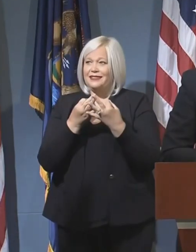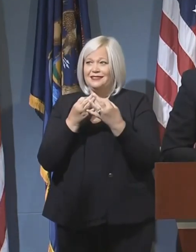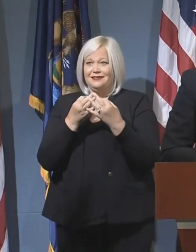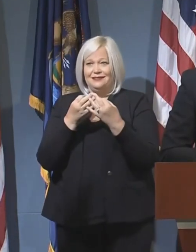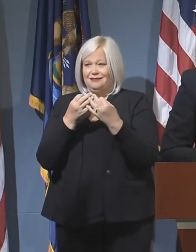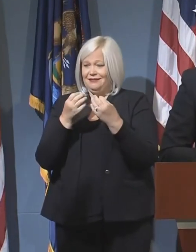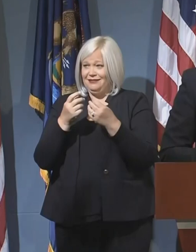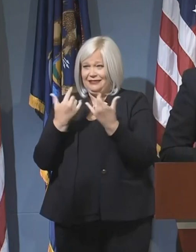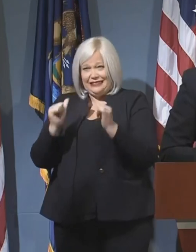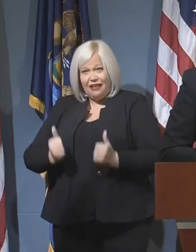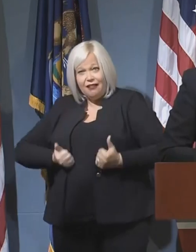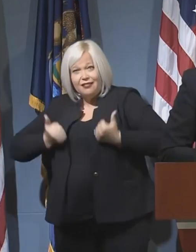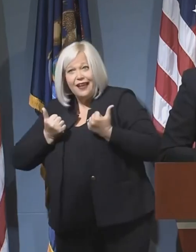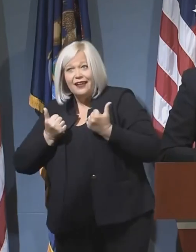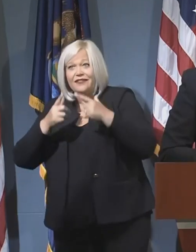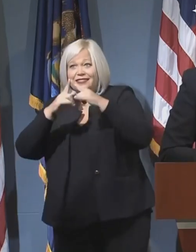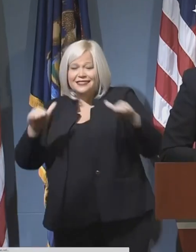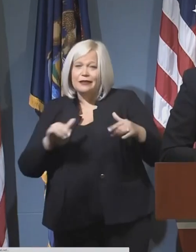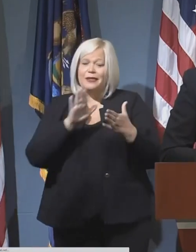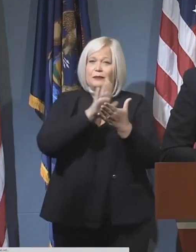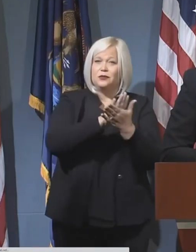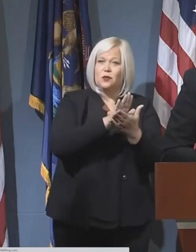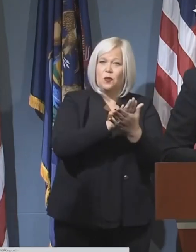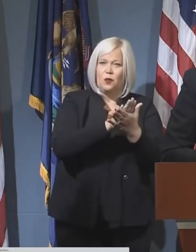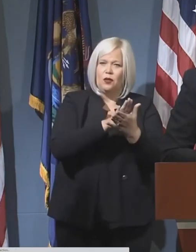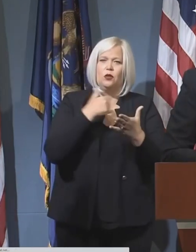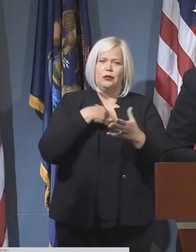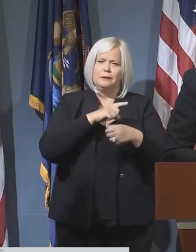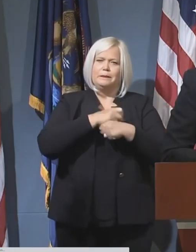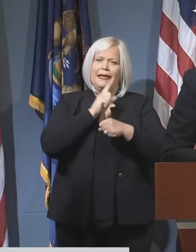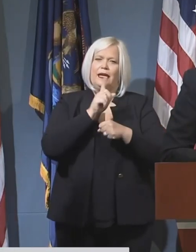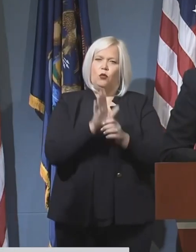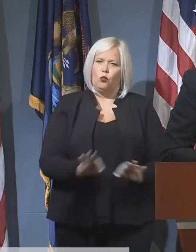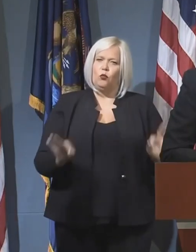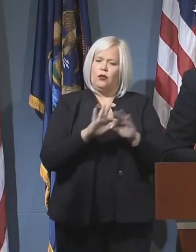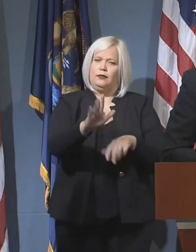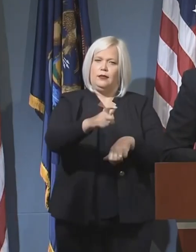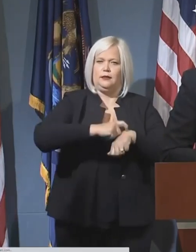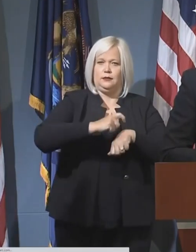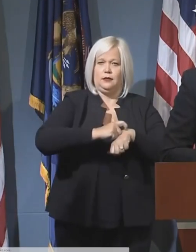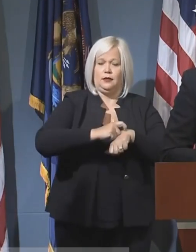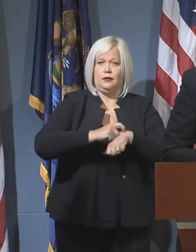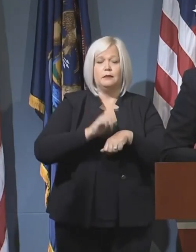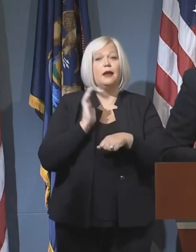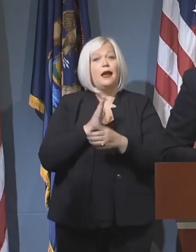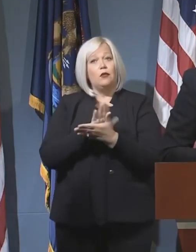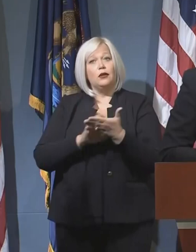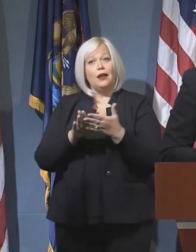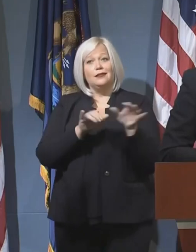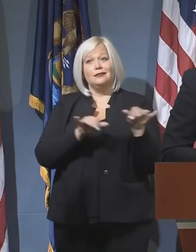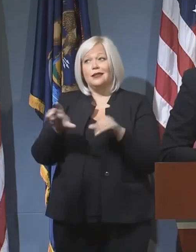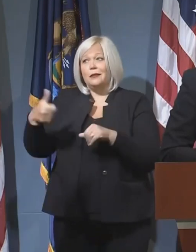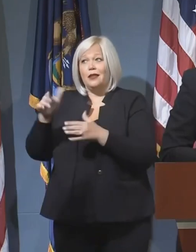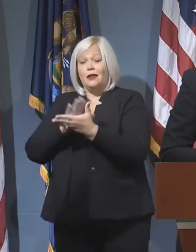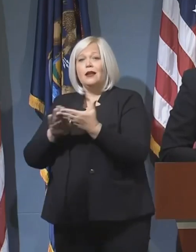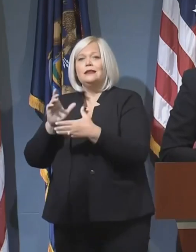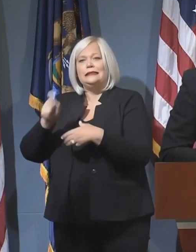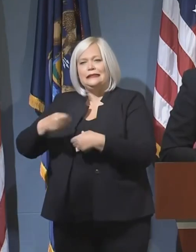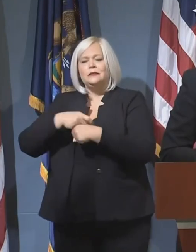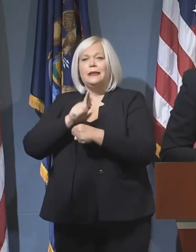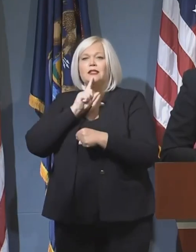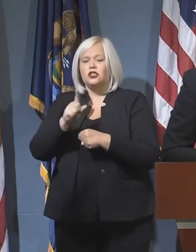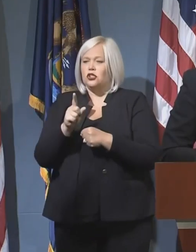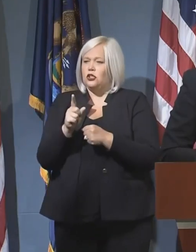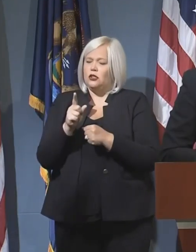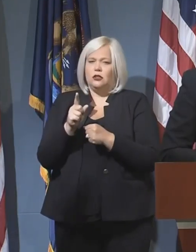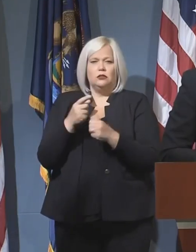school. And so we are going to commit to make it worth their time. Our college, like many others, want to make sure